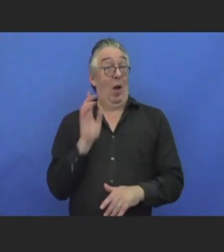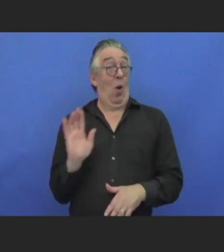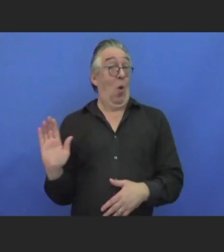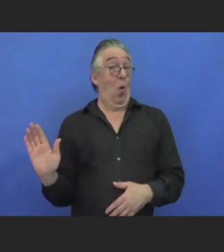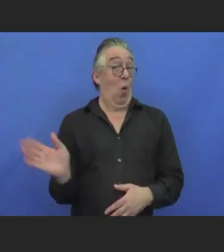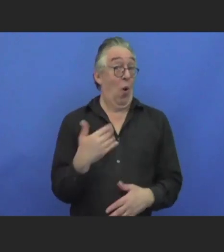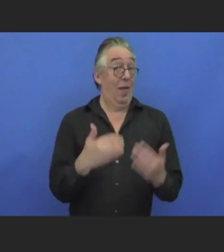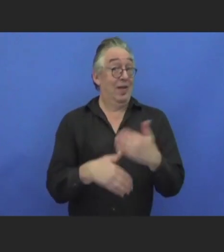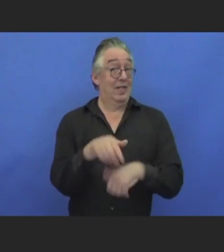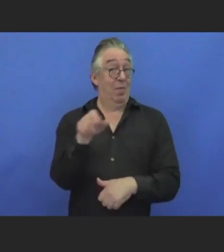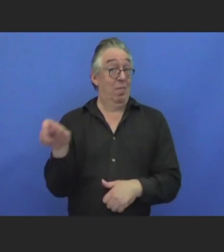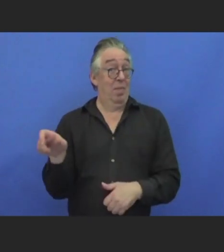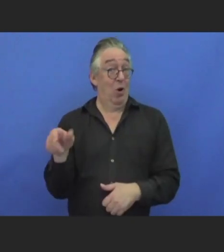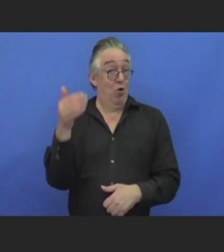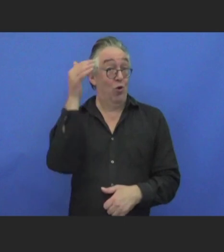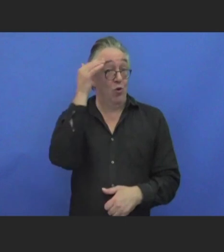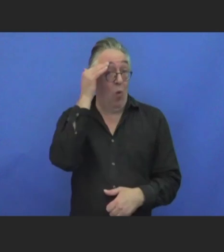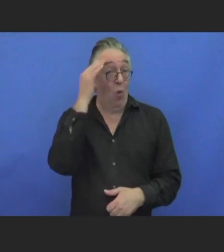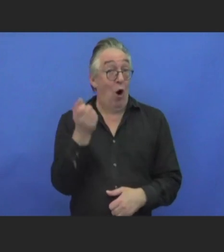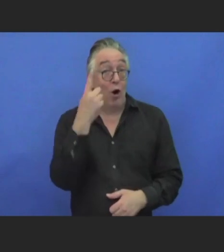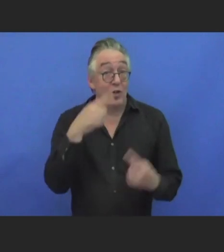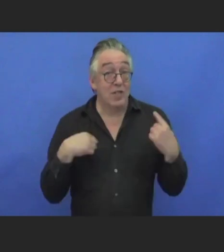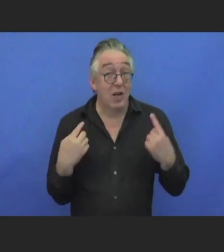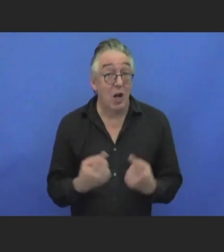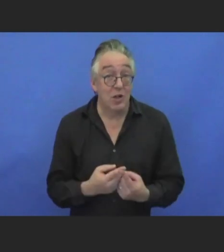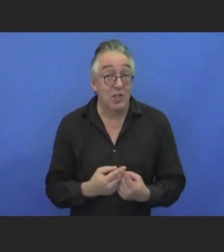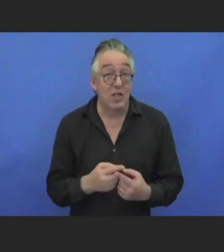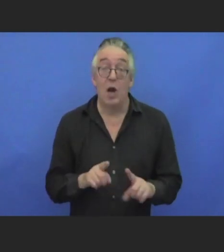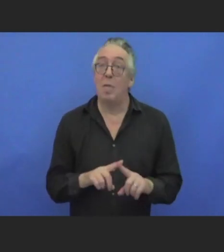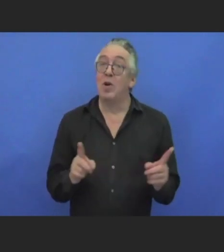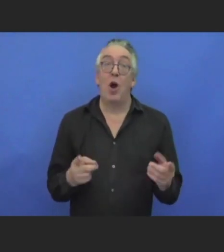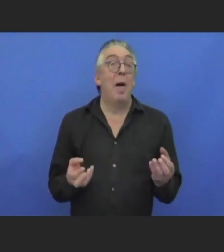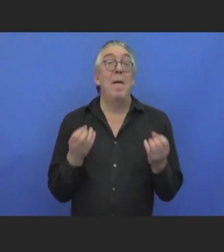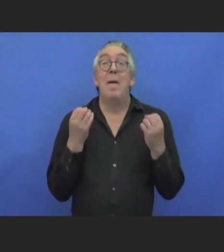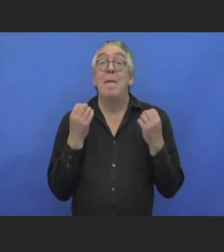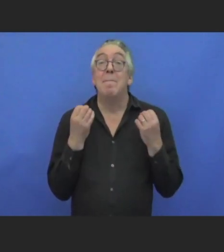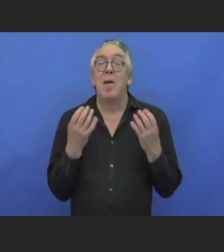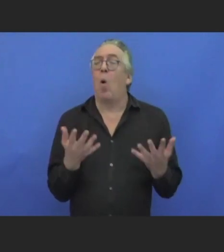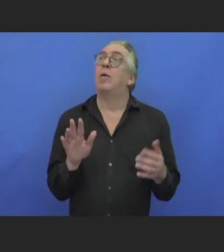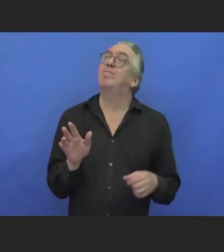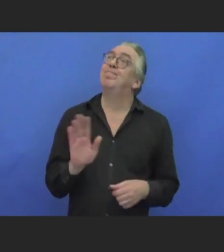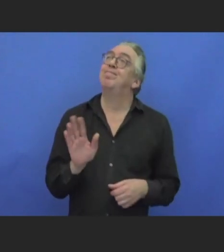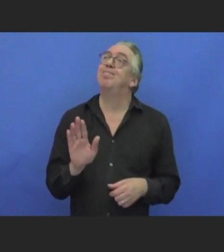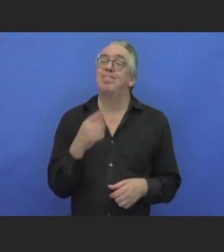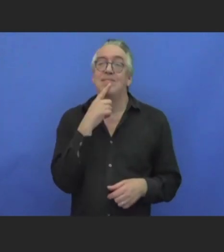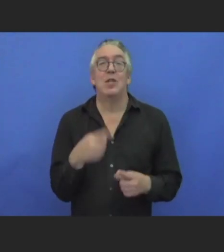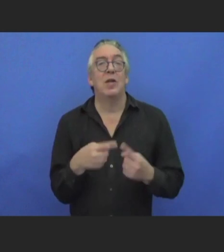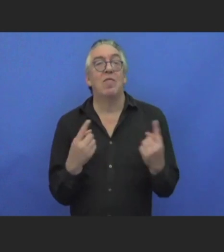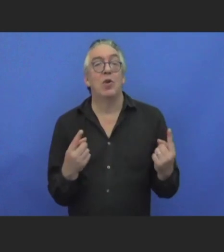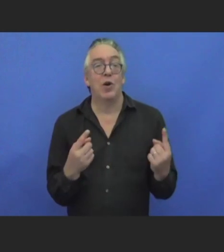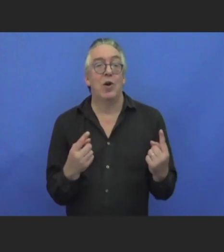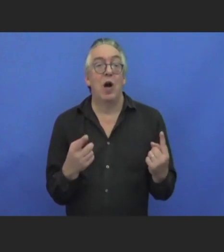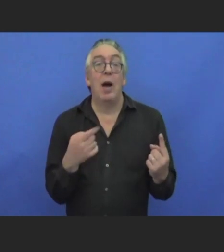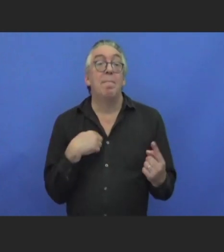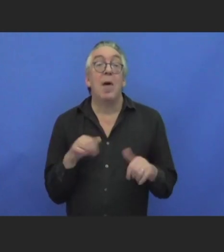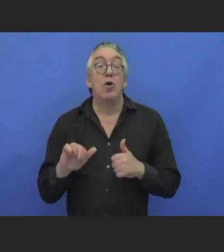understand what we are talking about. But many or rather the challenges that I face is